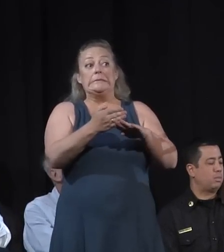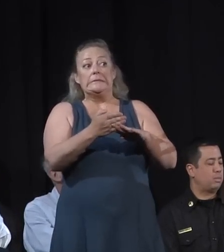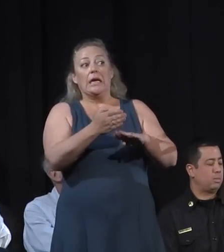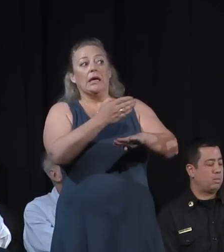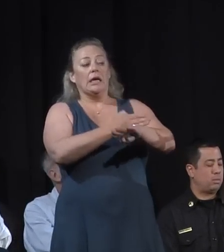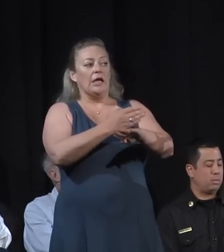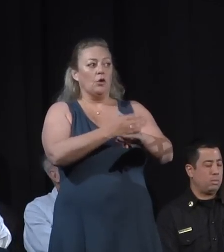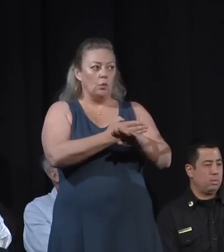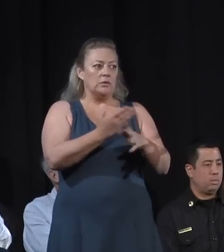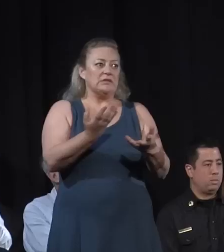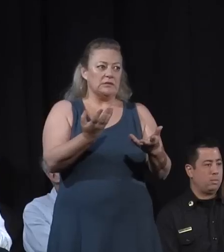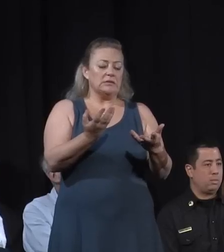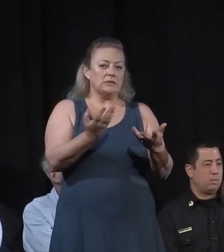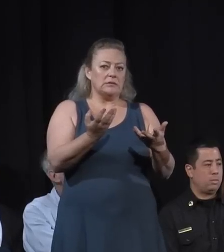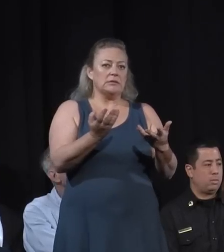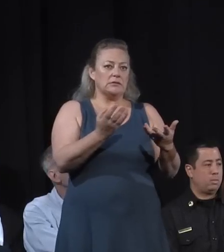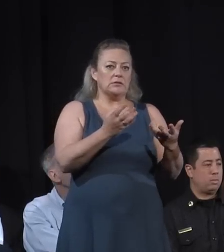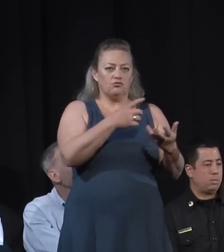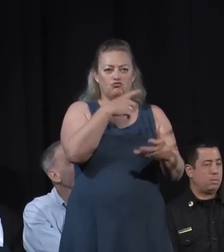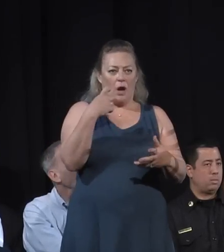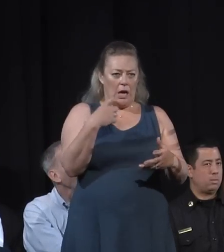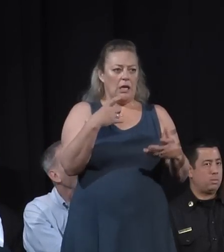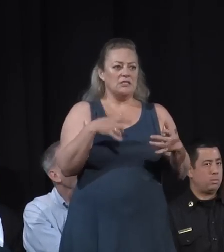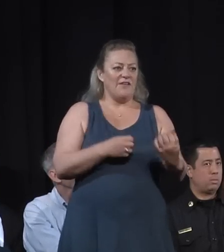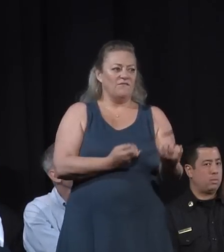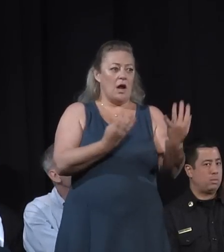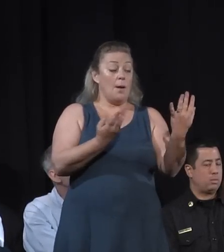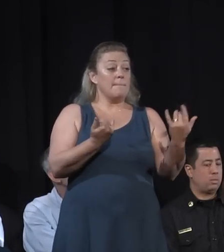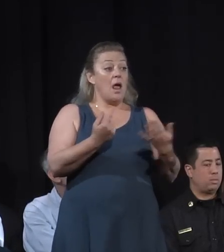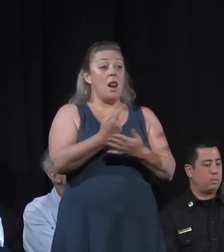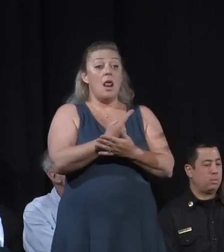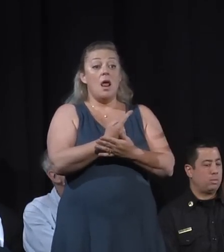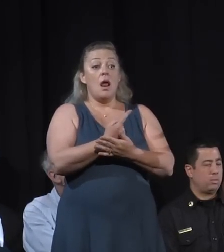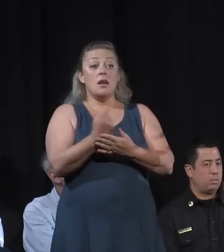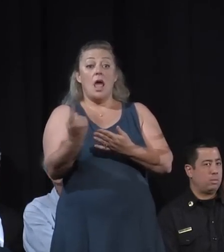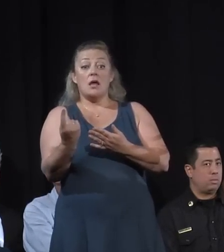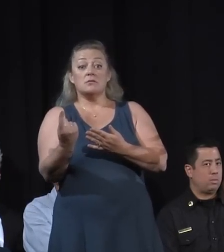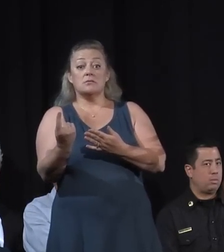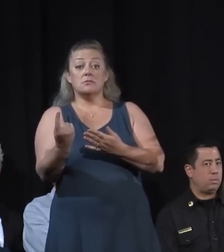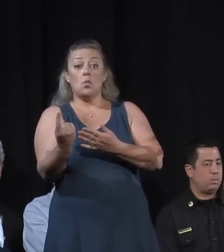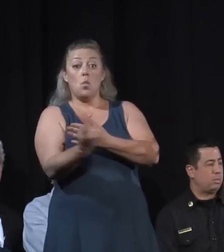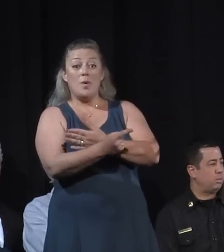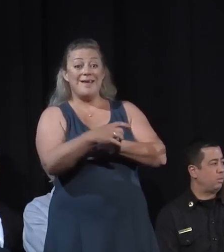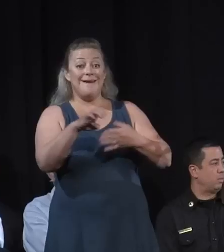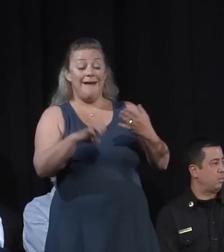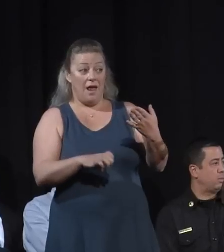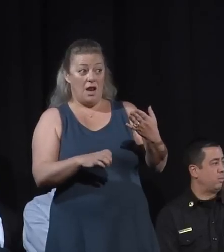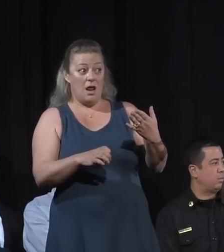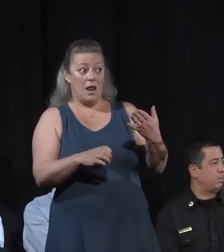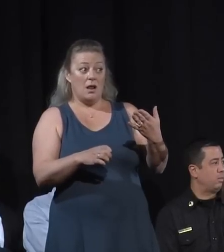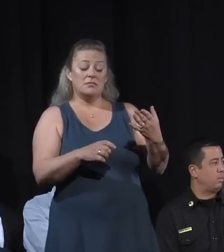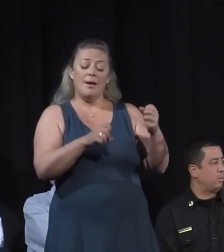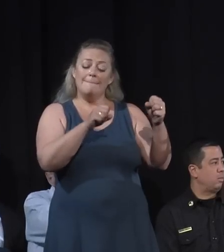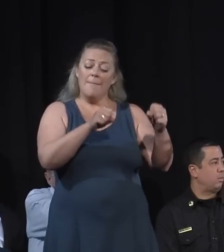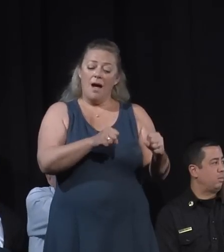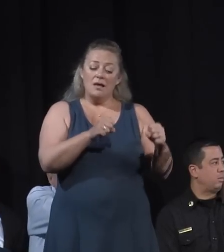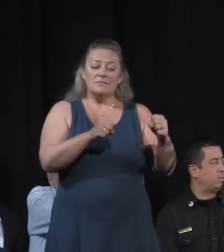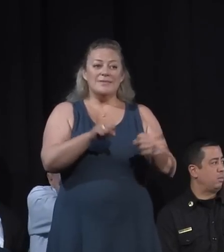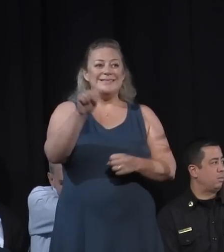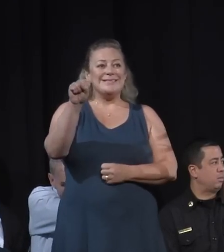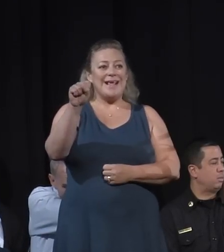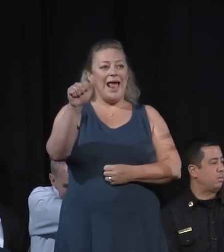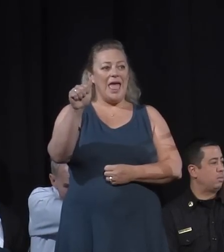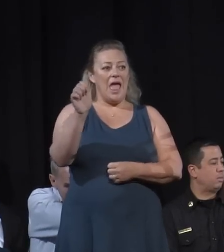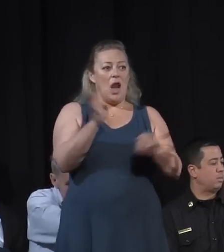Ventura County. Then, unfortunately, by next weekend, looks like there is potential for another Santa Ana wind event to develop. It's still kind of questionable at this